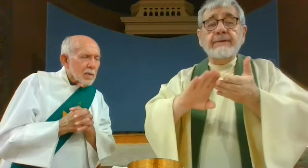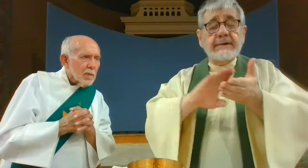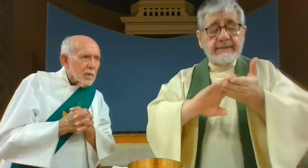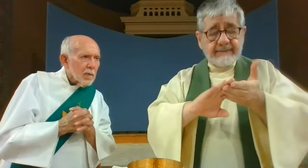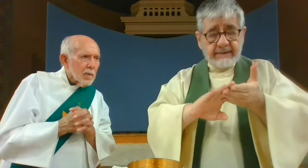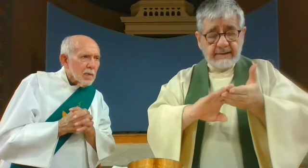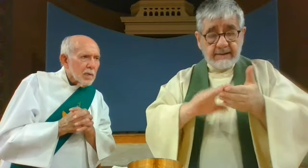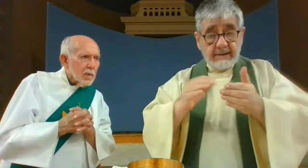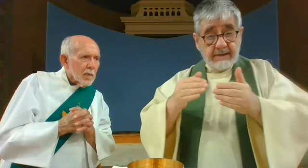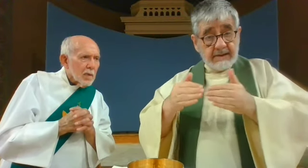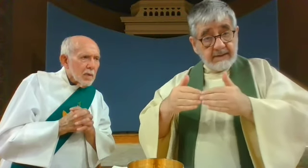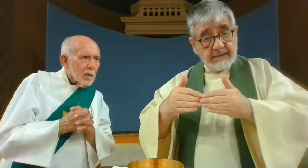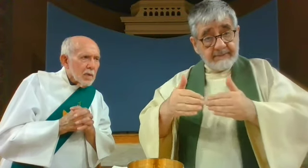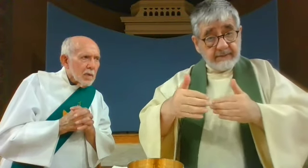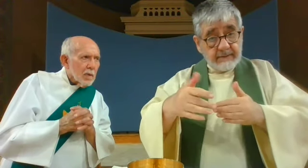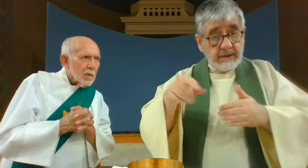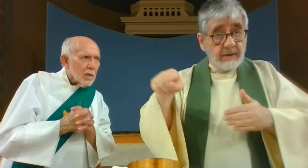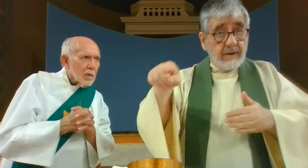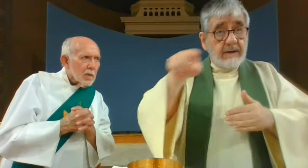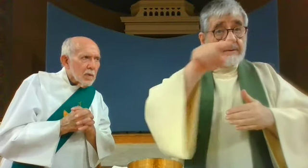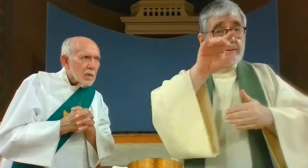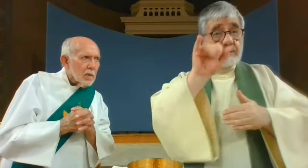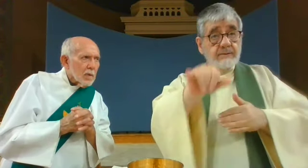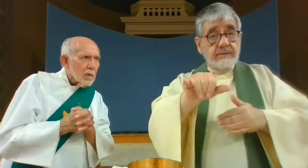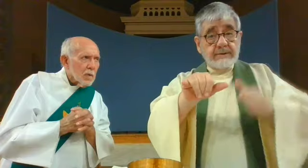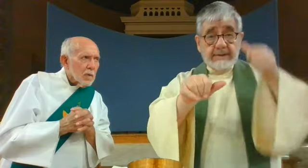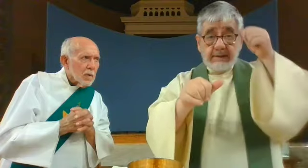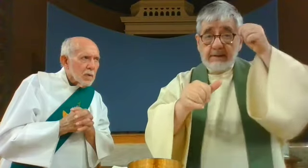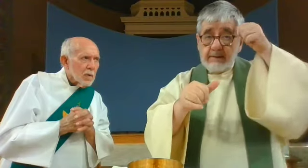Do this in memory of me.